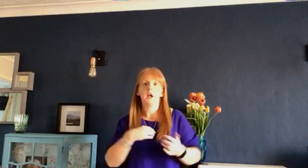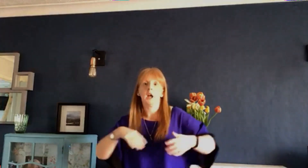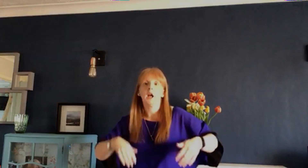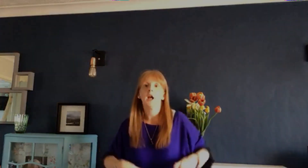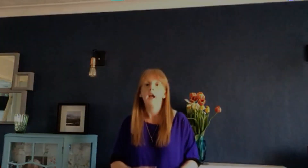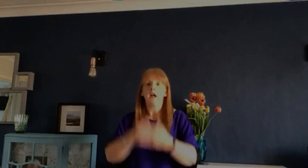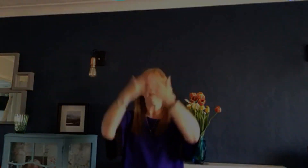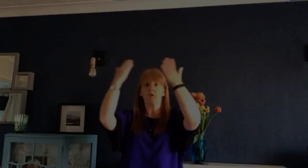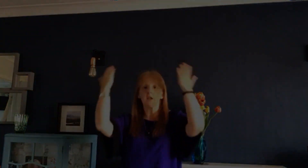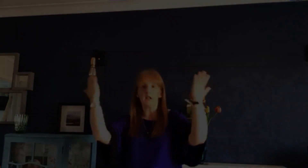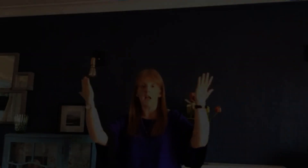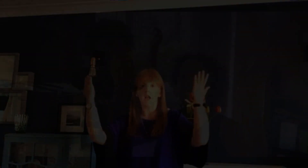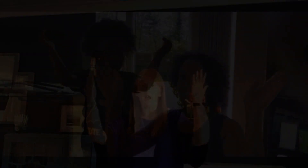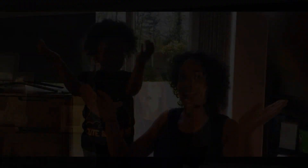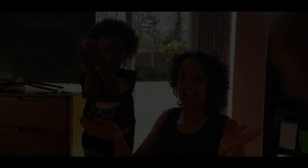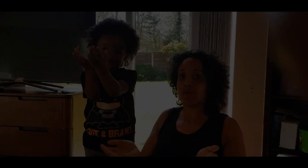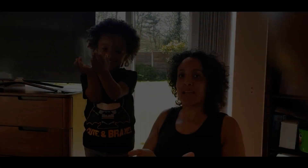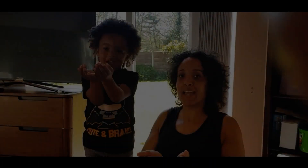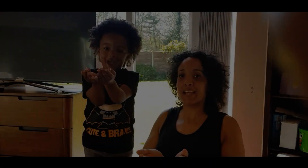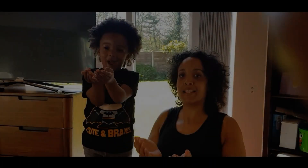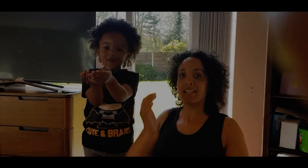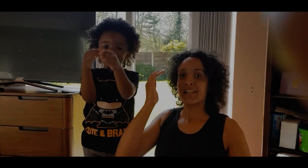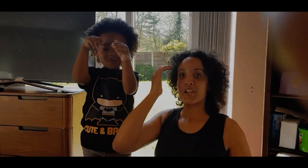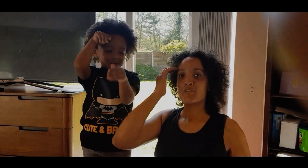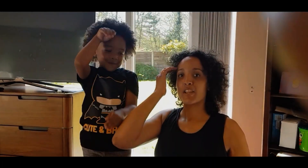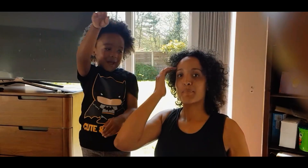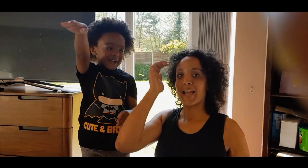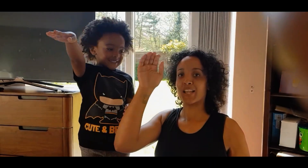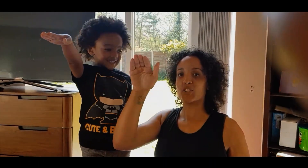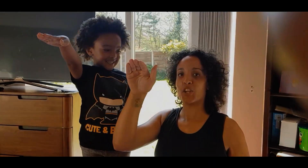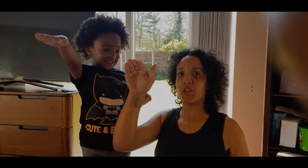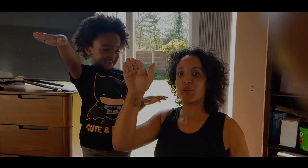Every day I will remind you